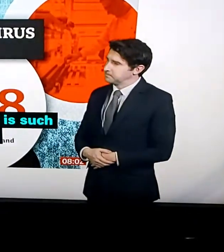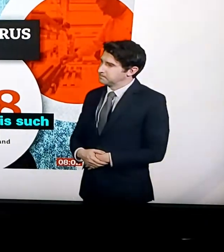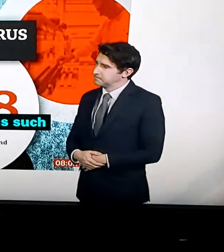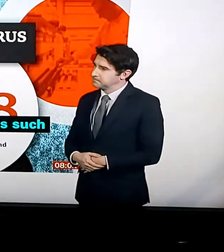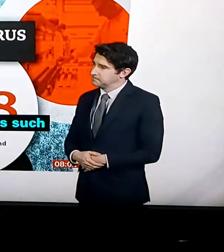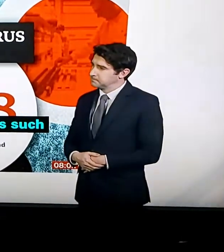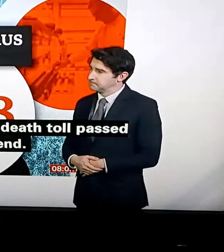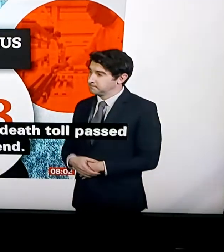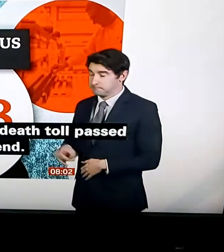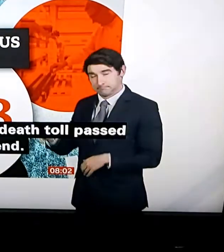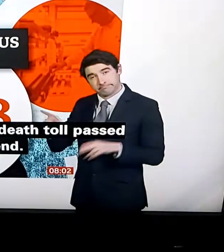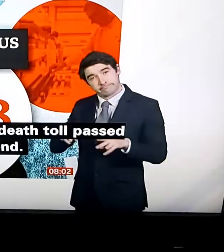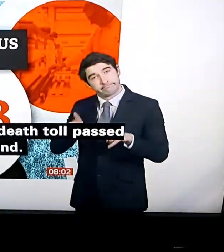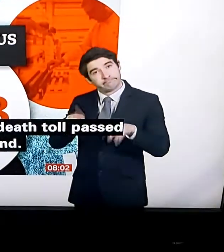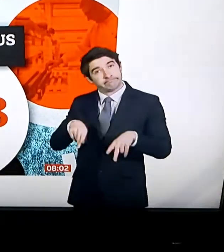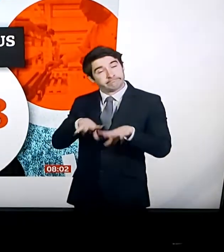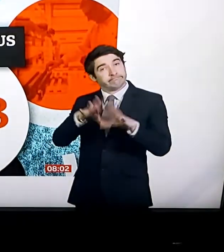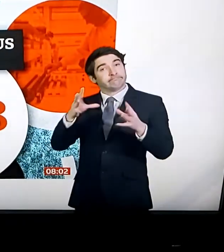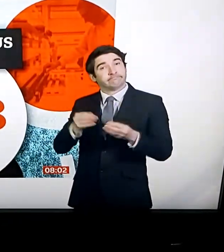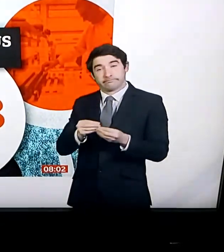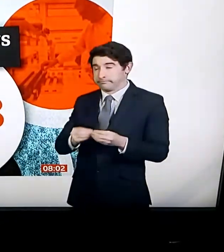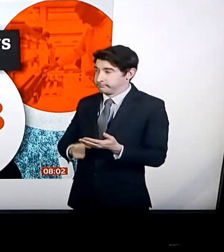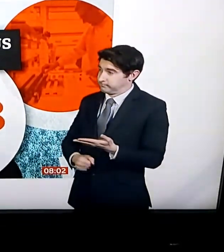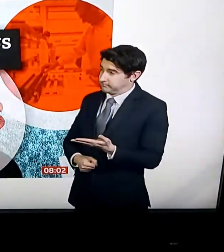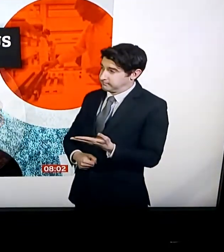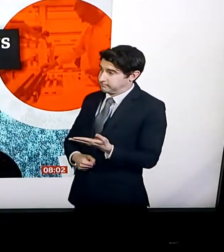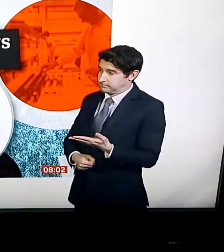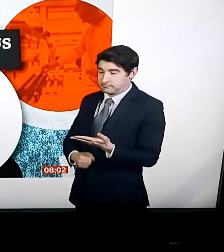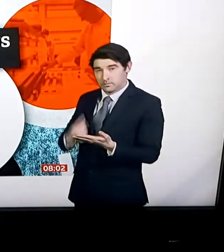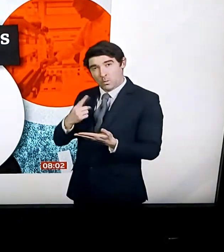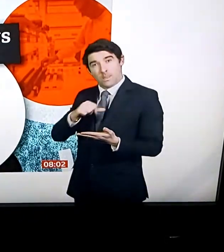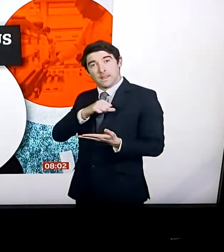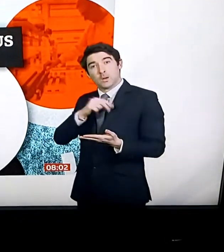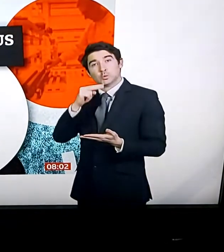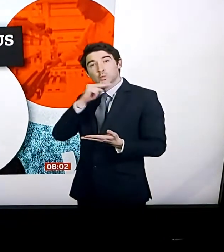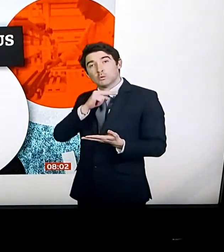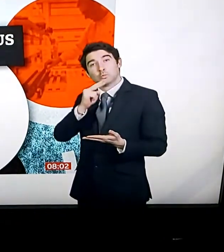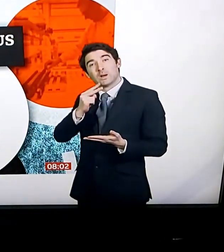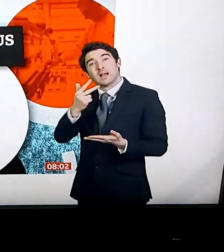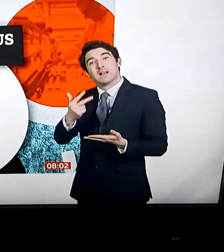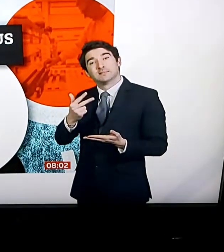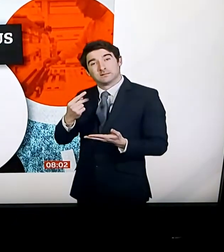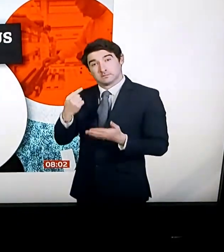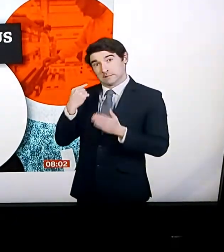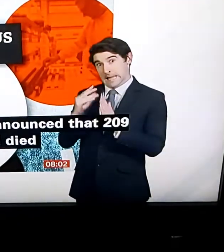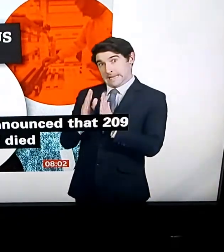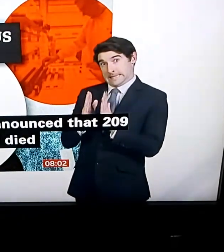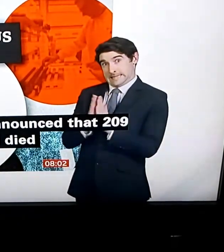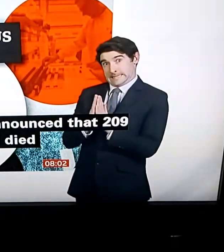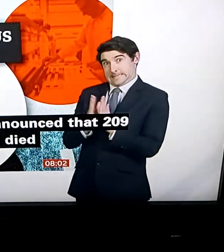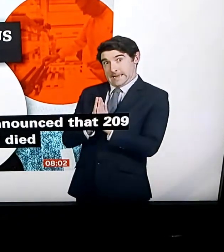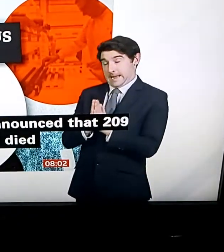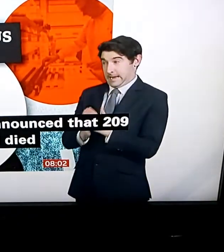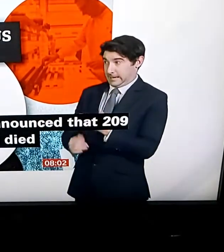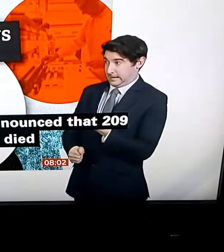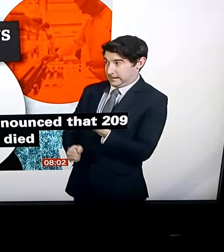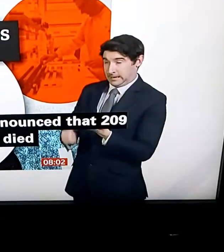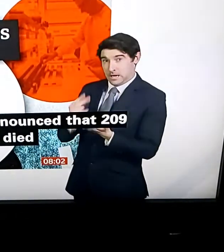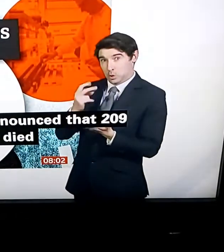a thousand over the weekend. On Sunday it was announced that 209 people in the UK had died in a single 24 hour